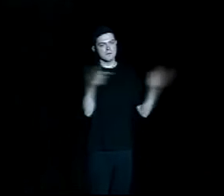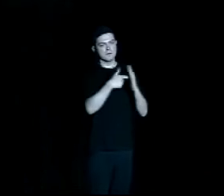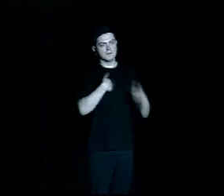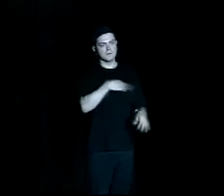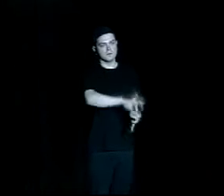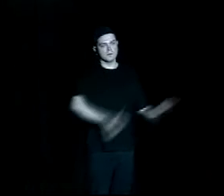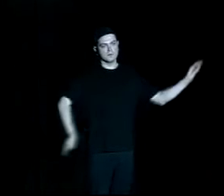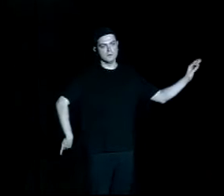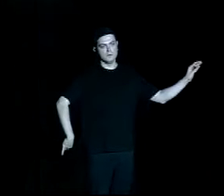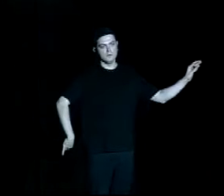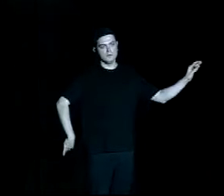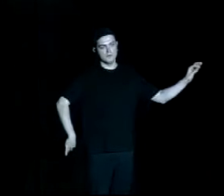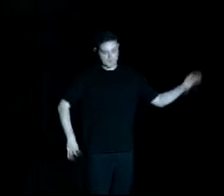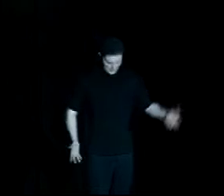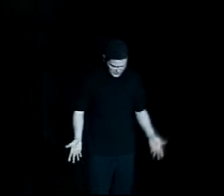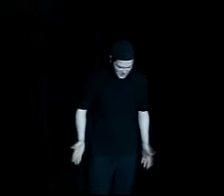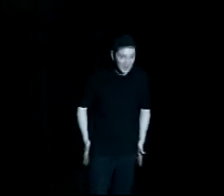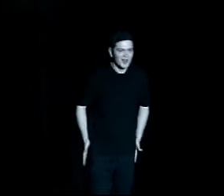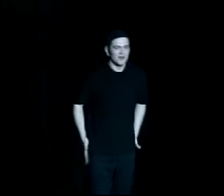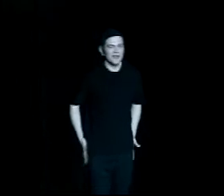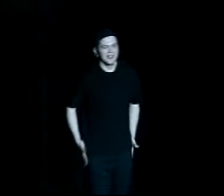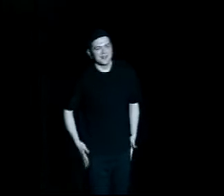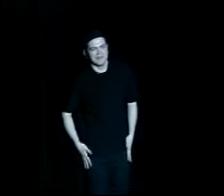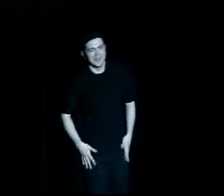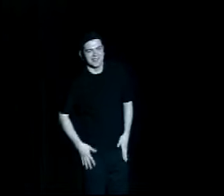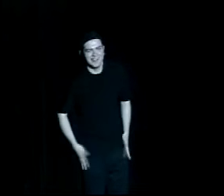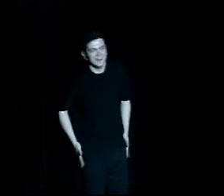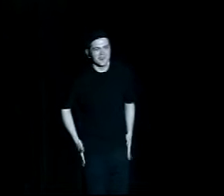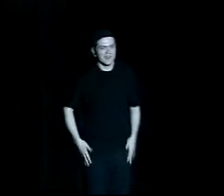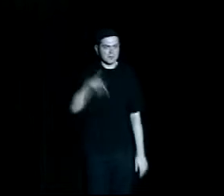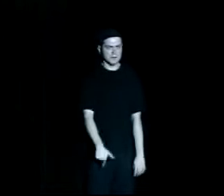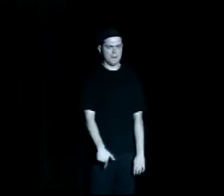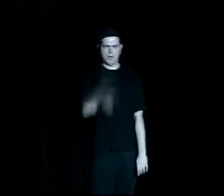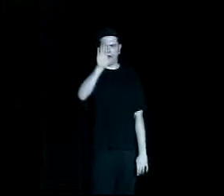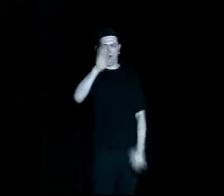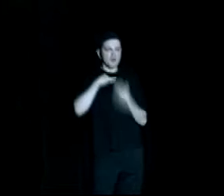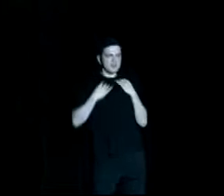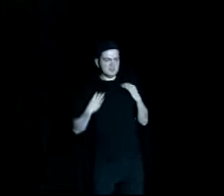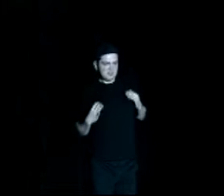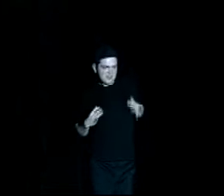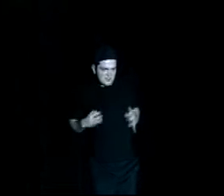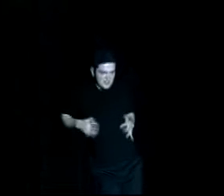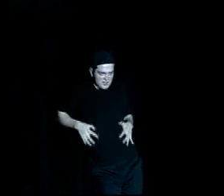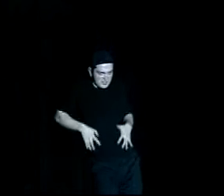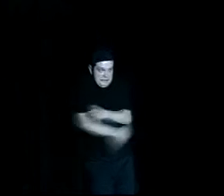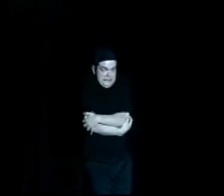can't touch on top I'm not bad at face This is how I feel I'm